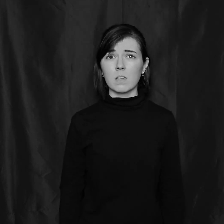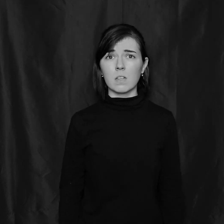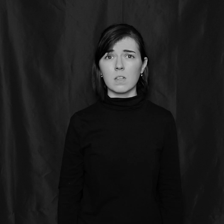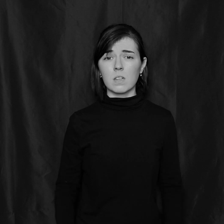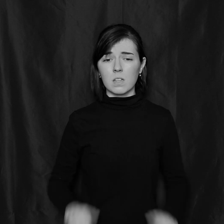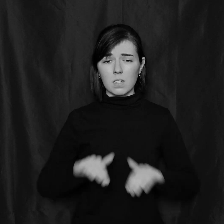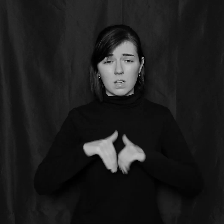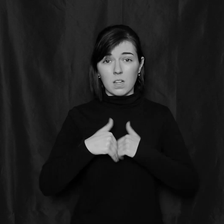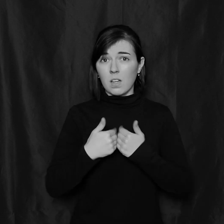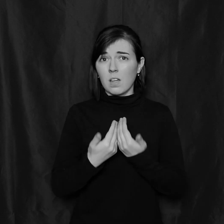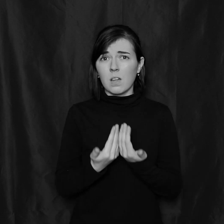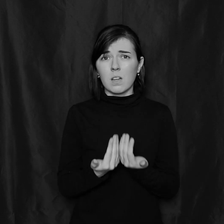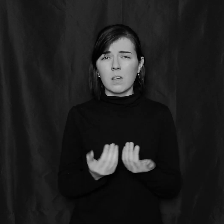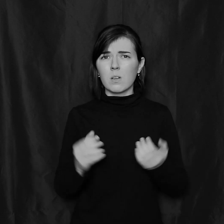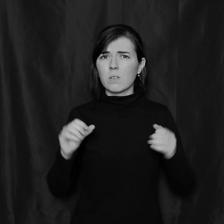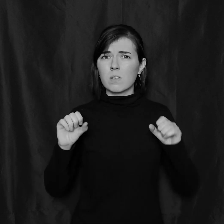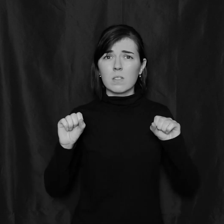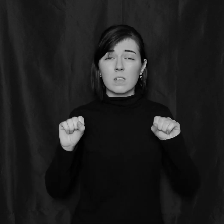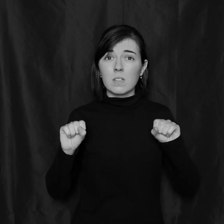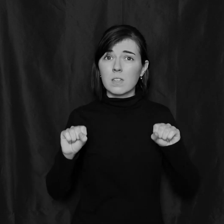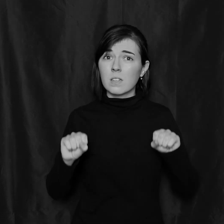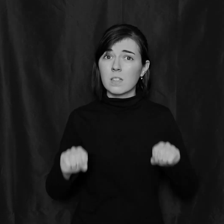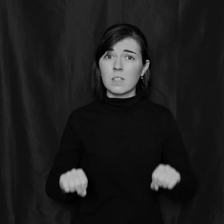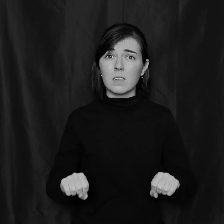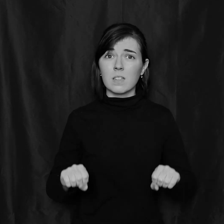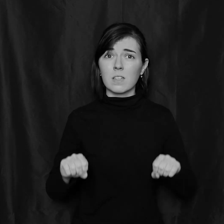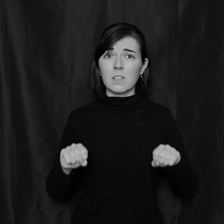How could it be?